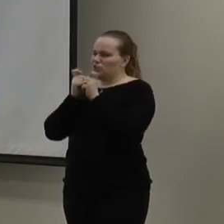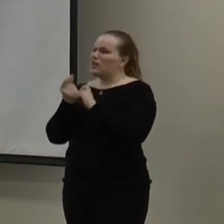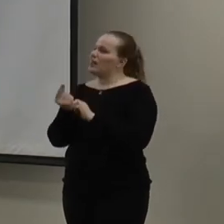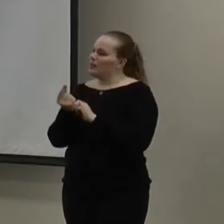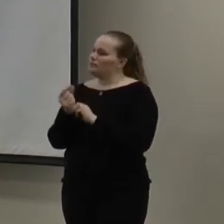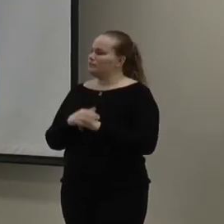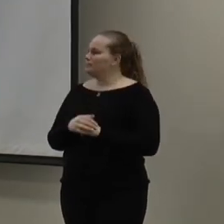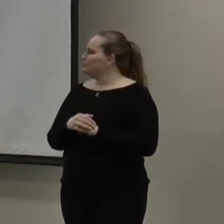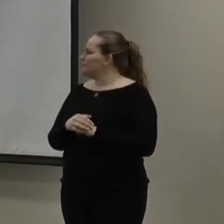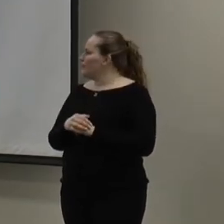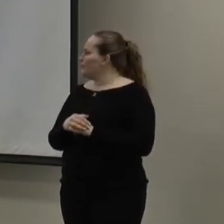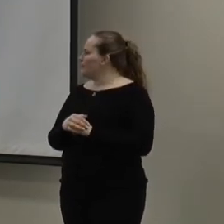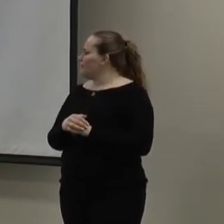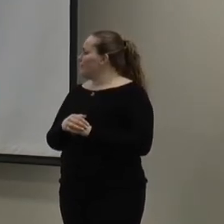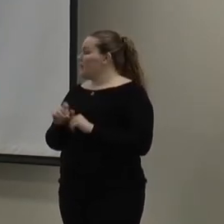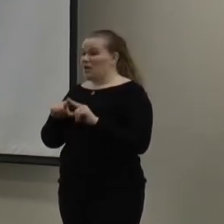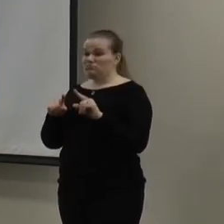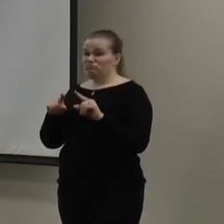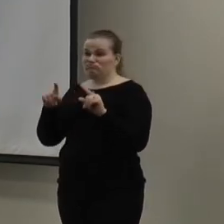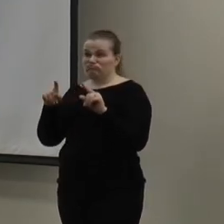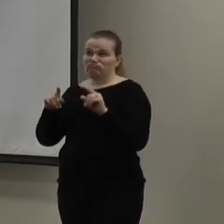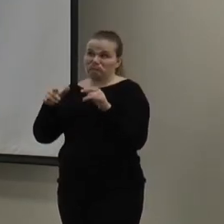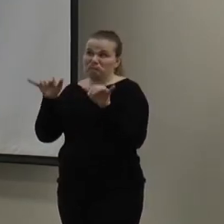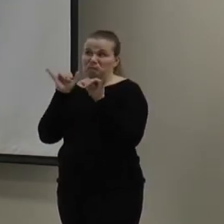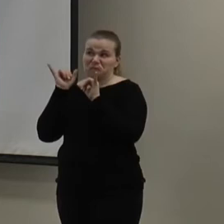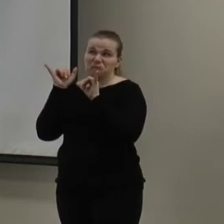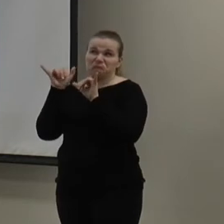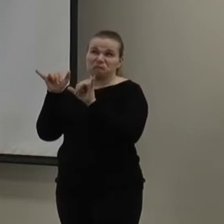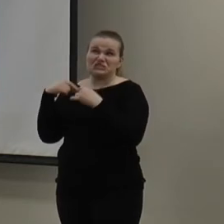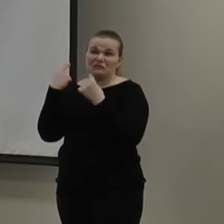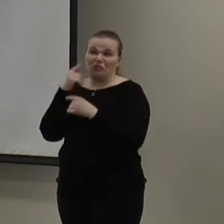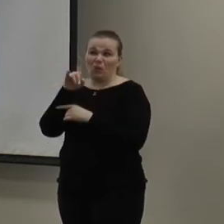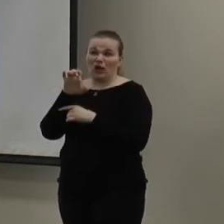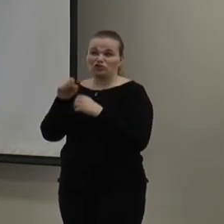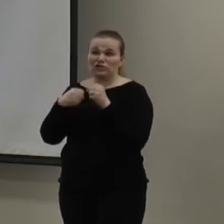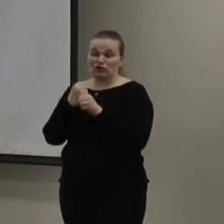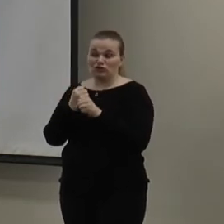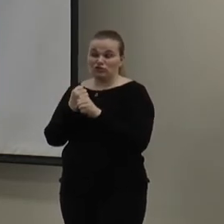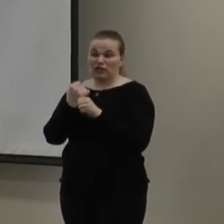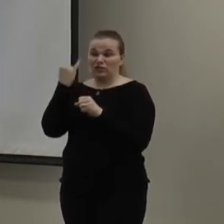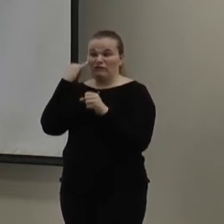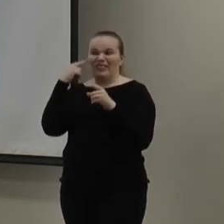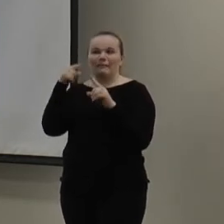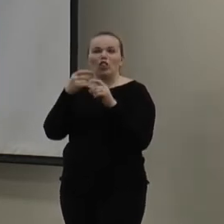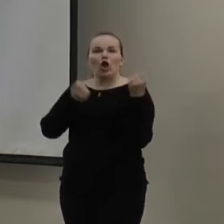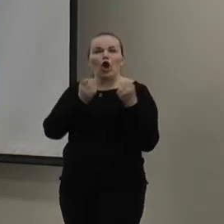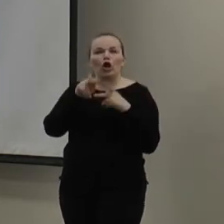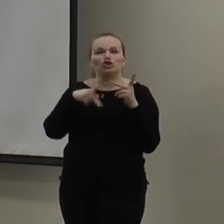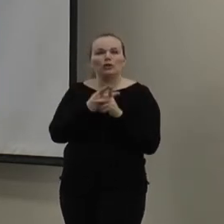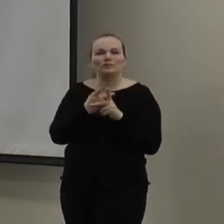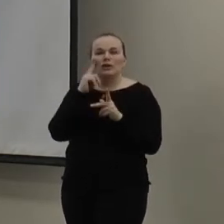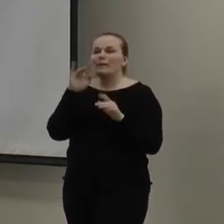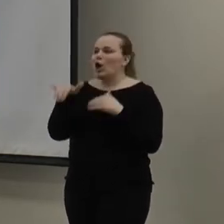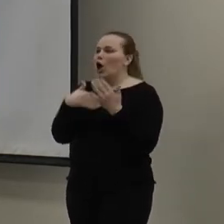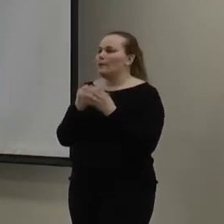But, it's really pretty much been stagnant for the past hundred years. So, if we were to put that in car terms, we would all basically